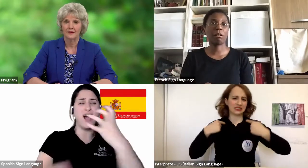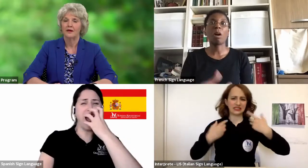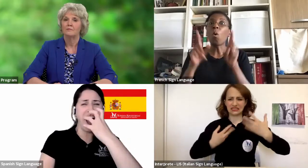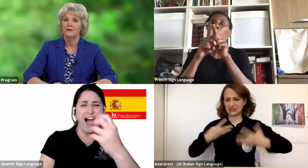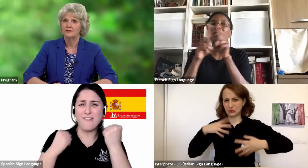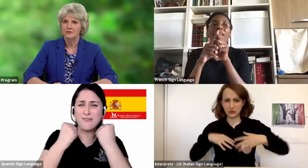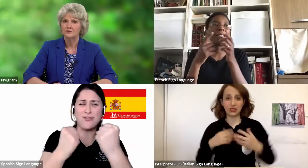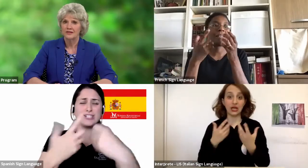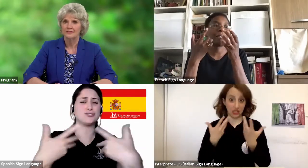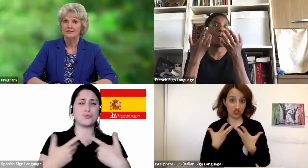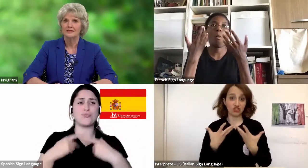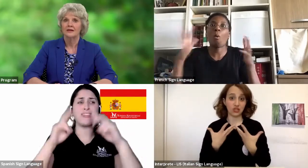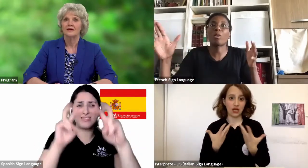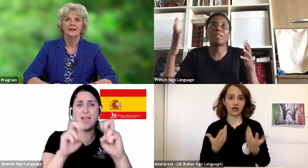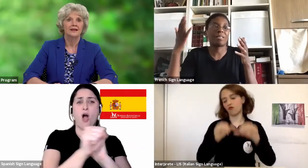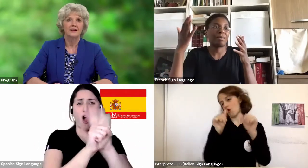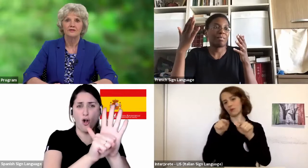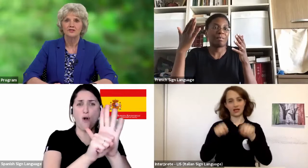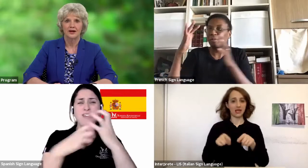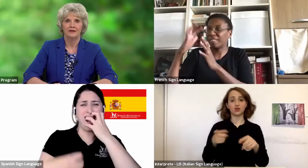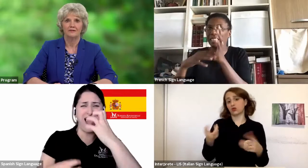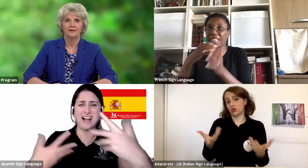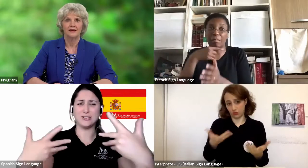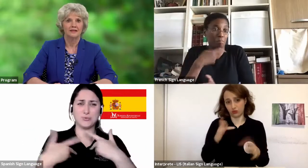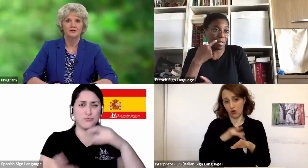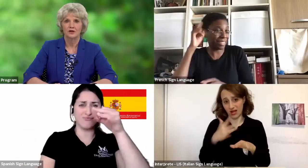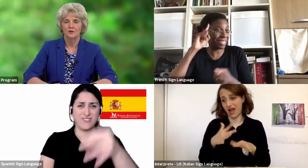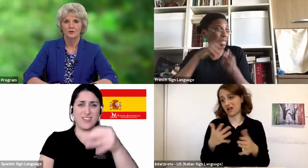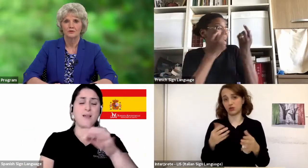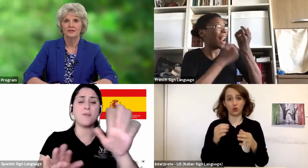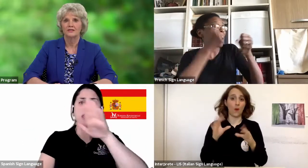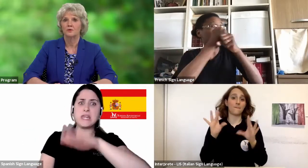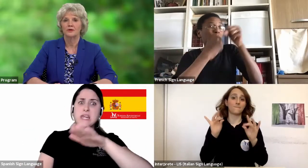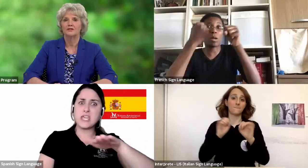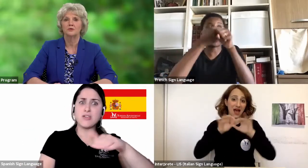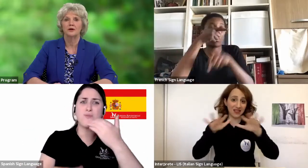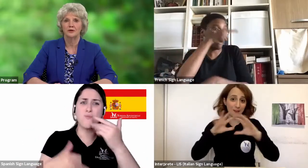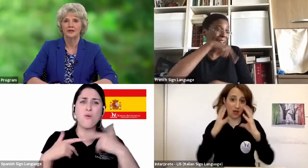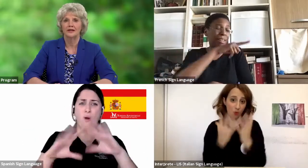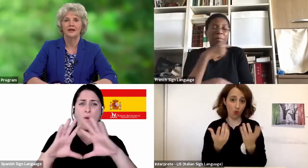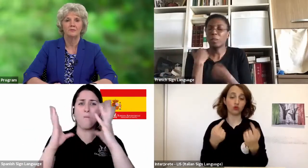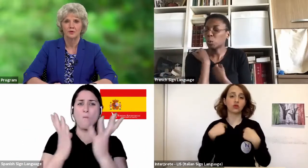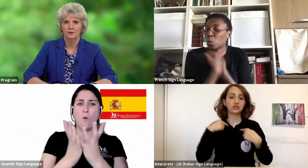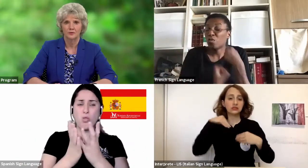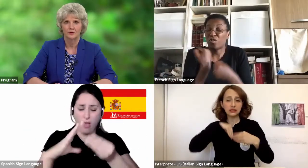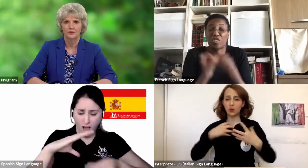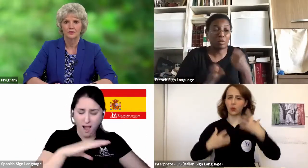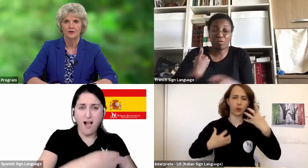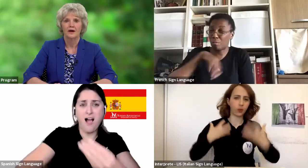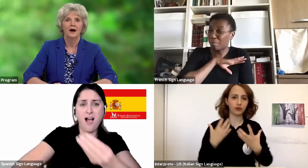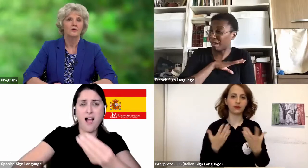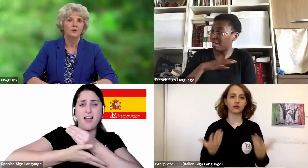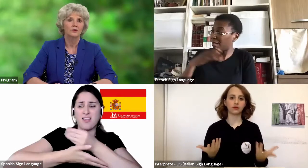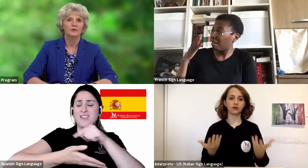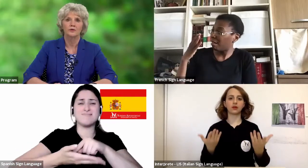But the truth is that every child that enters our world is born into a hurting and broken world,